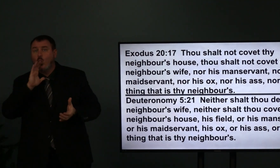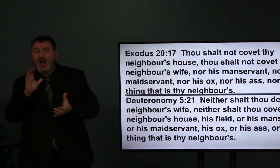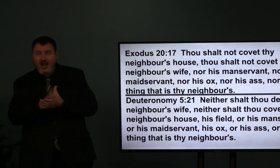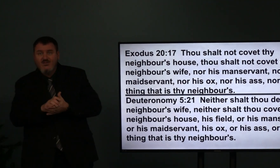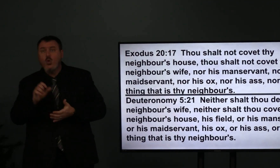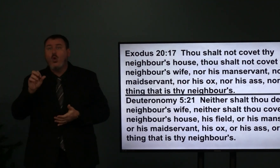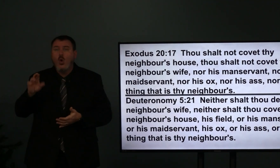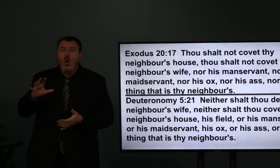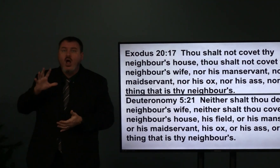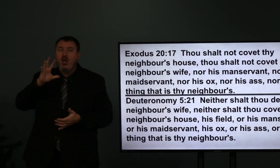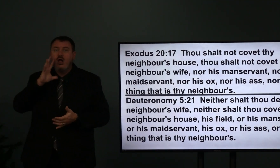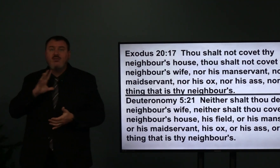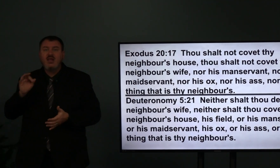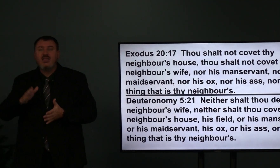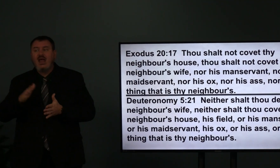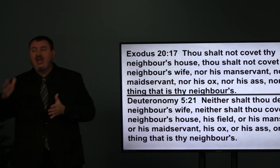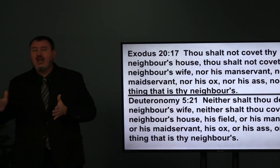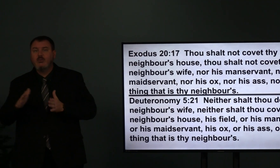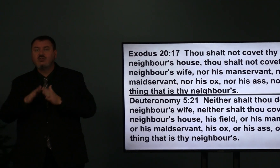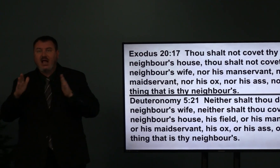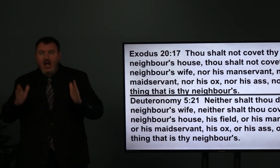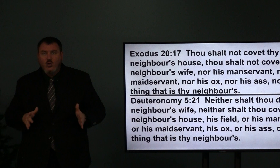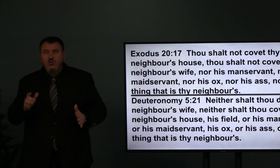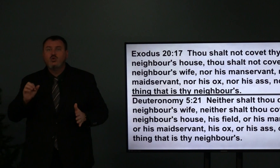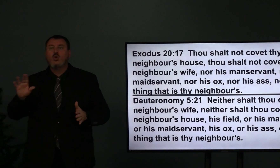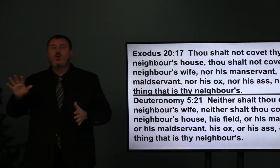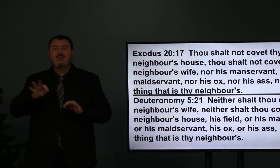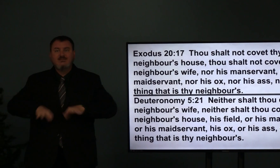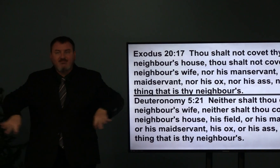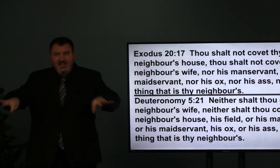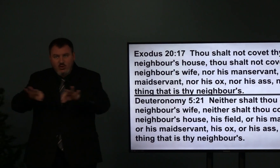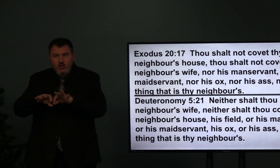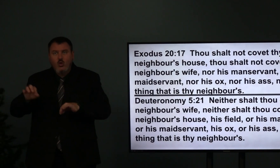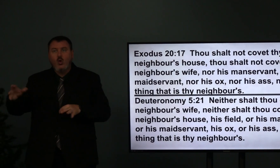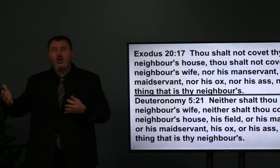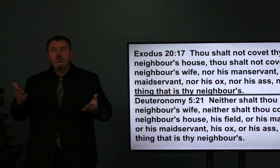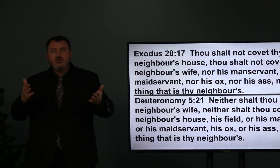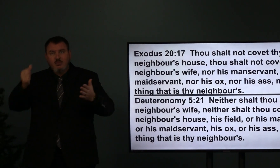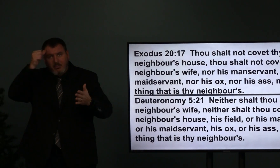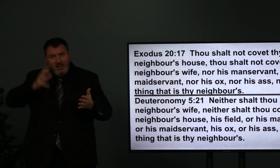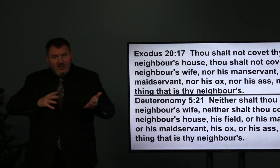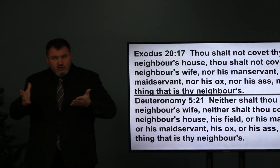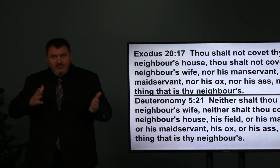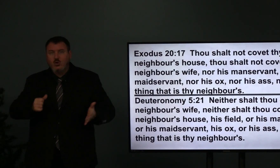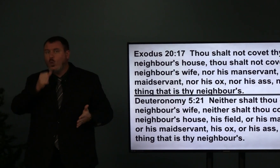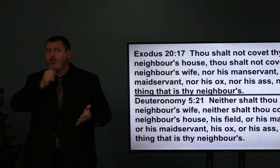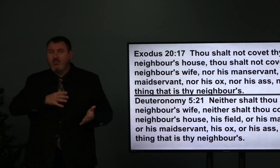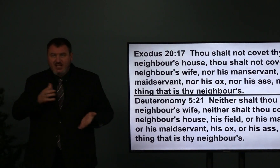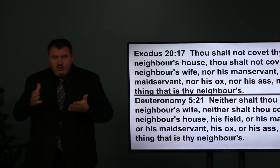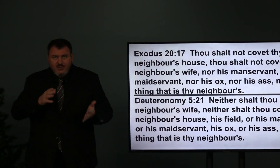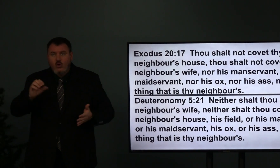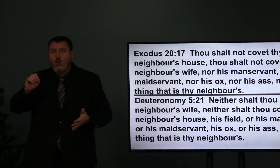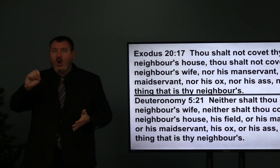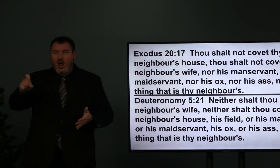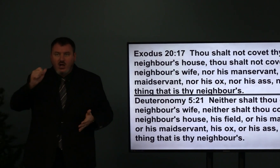thy neighbor's wife, neither shalt thou covet thy neighbor's house, his field,